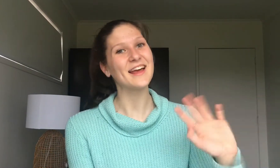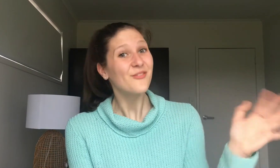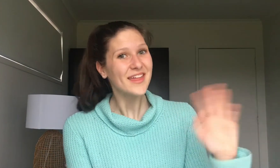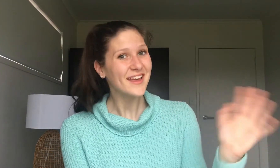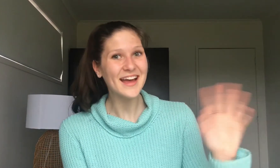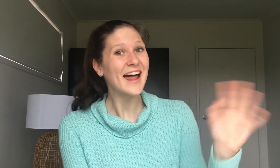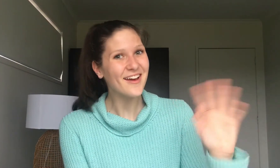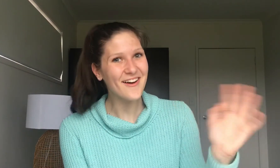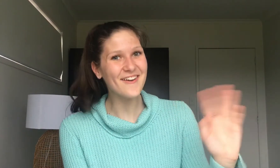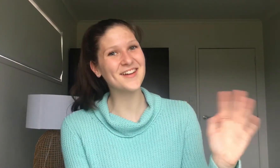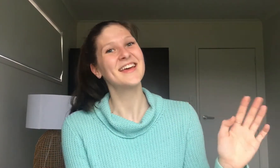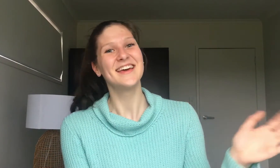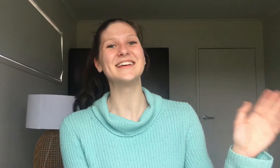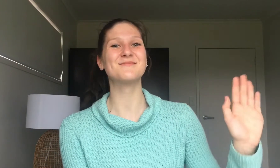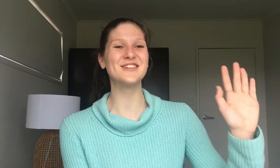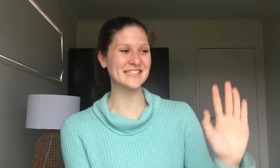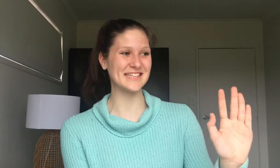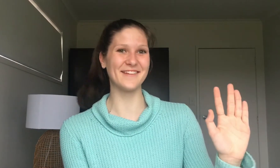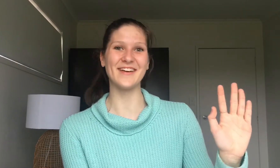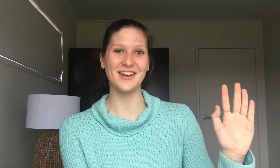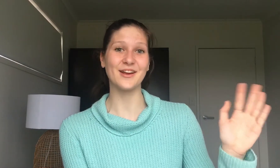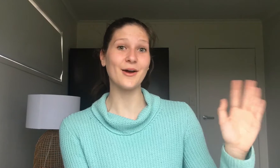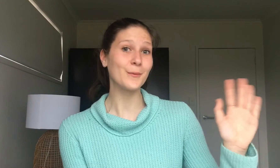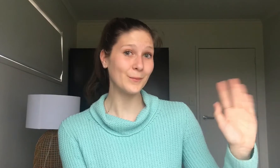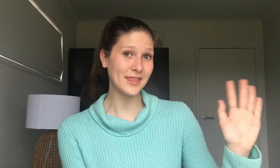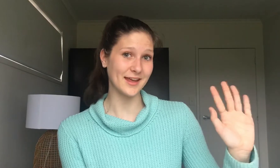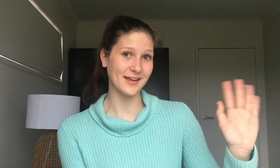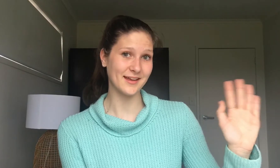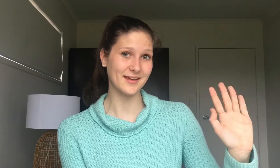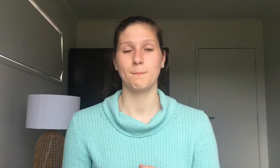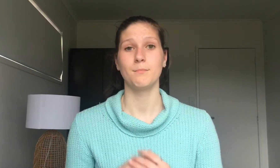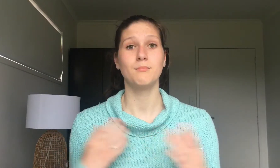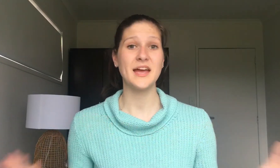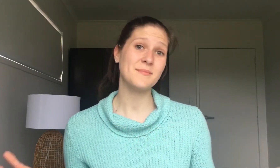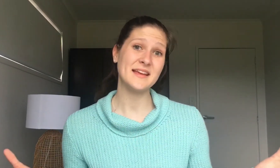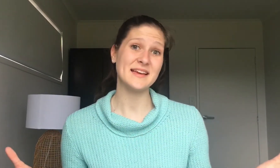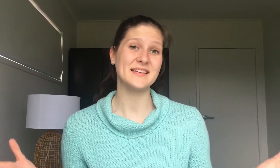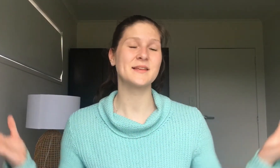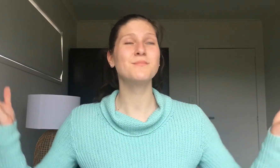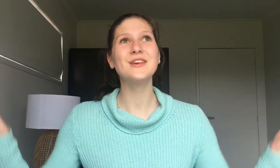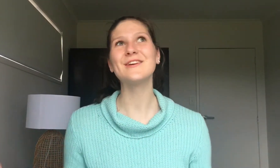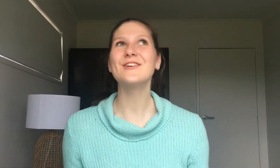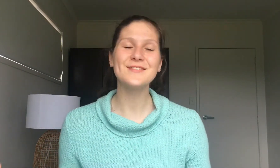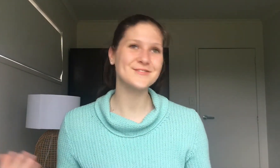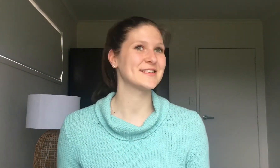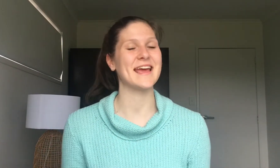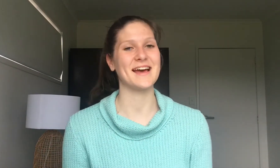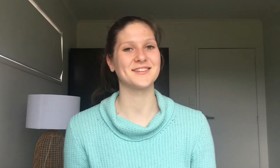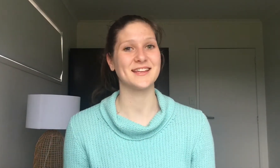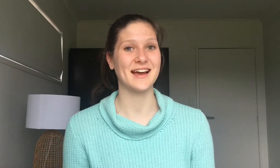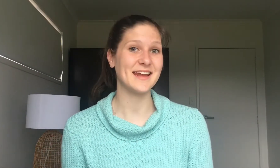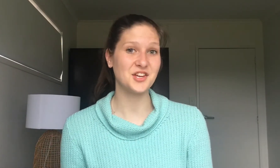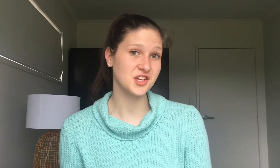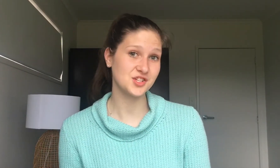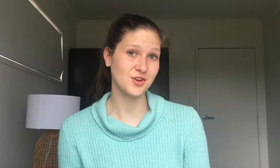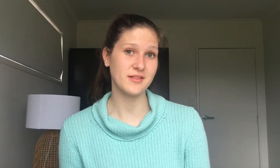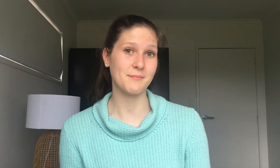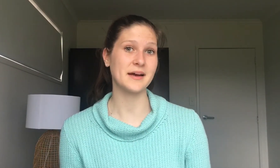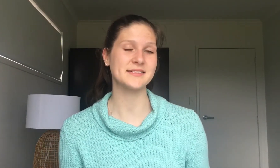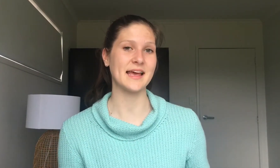weather hello it's more stiff and you go weather. Maybe it is a beautiful day outside and you can show that by saying